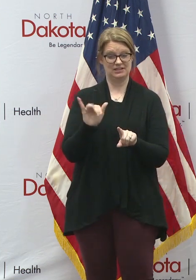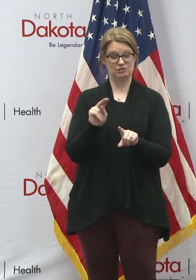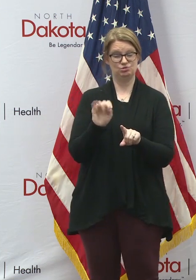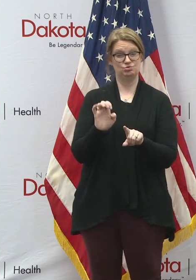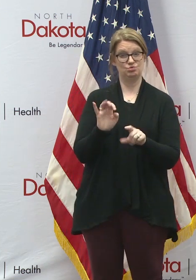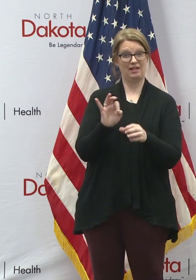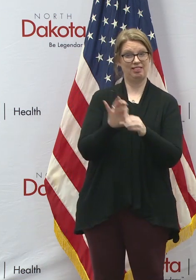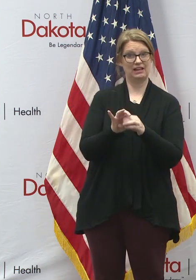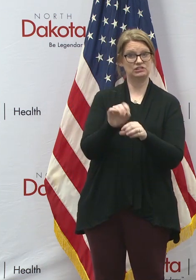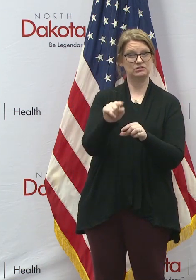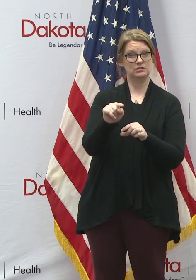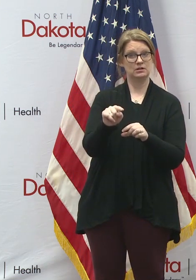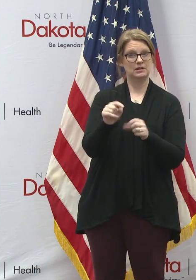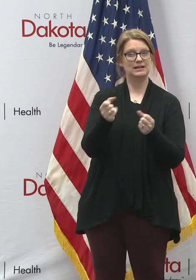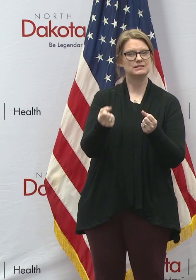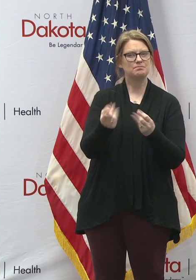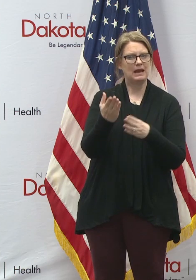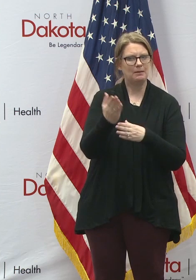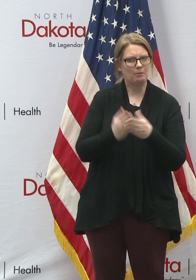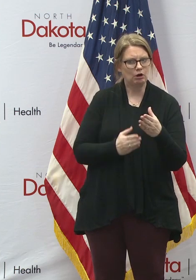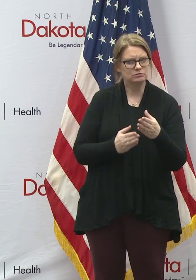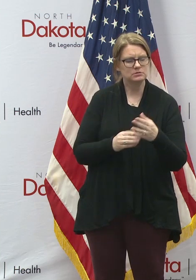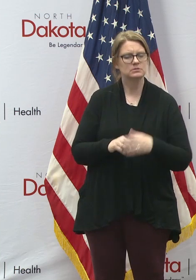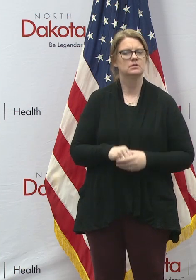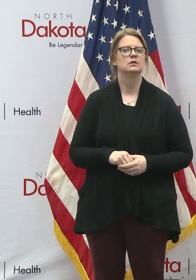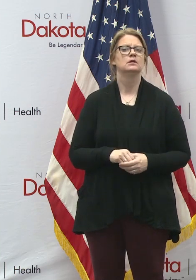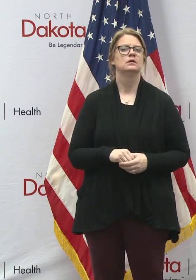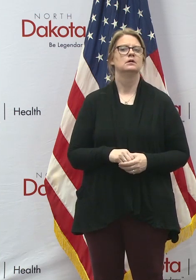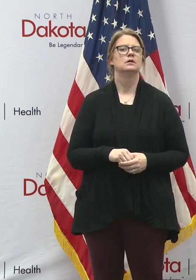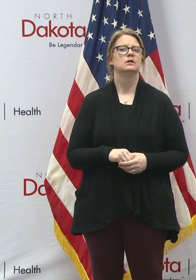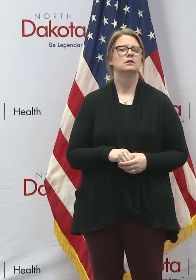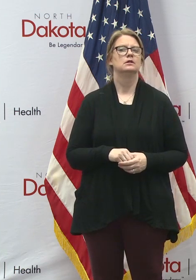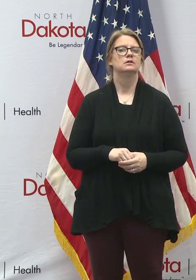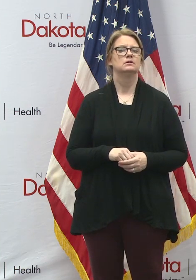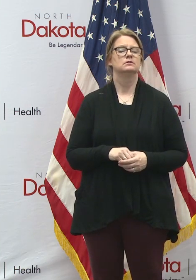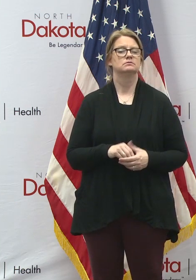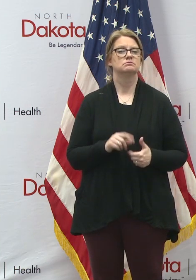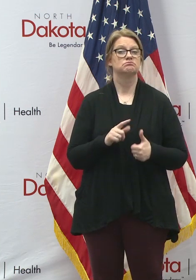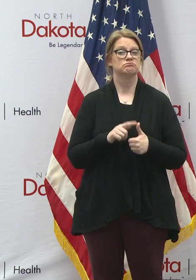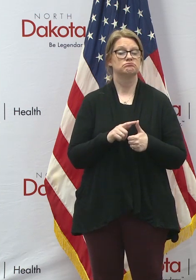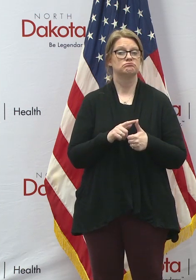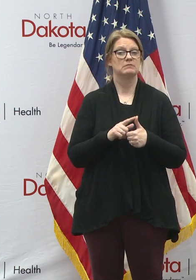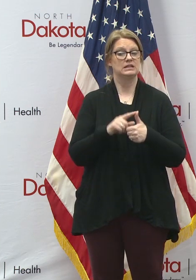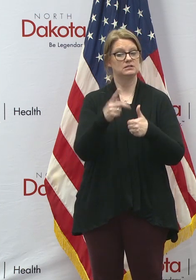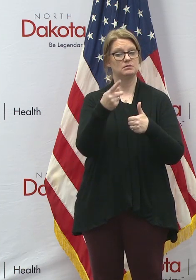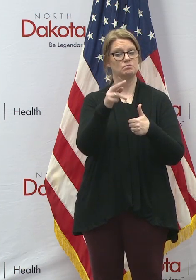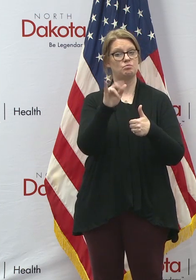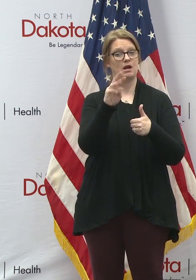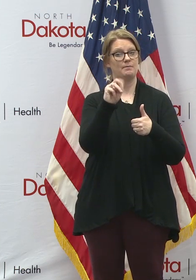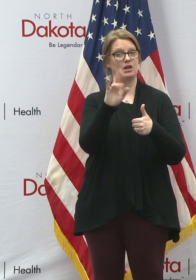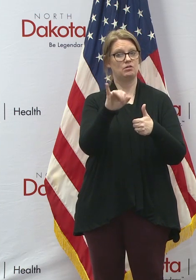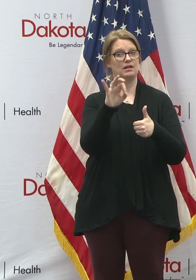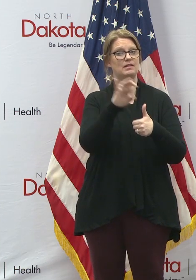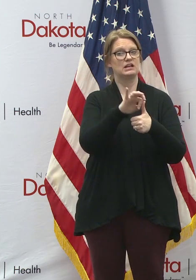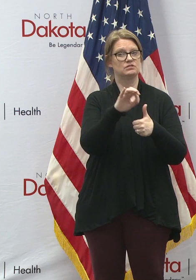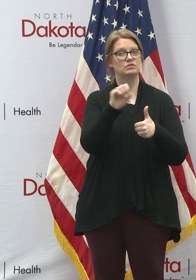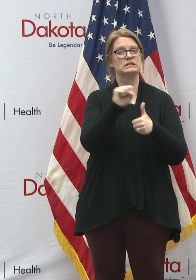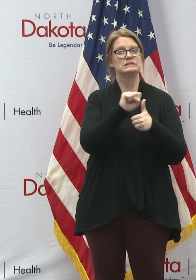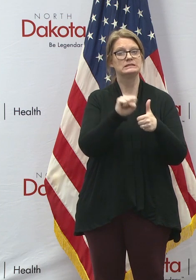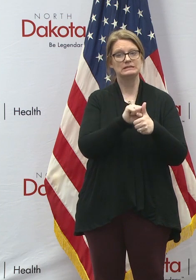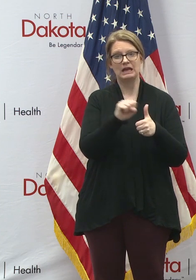many aspects to it. One is that it is primary election for state offices,